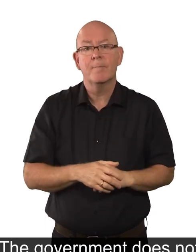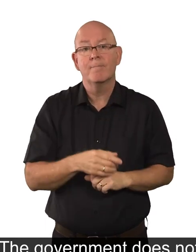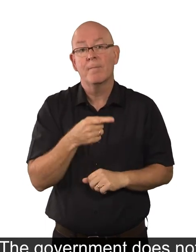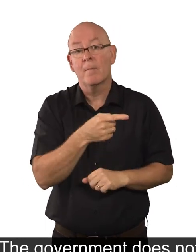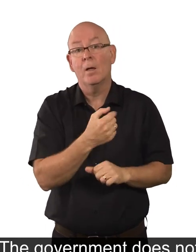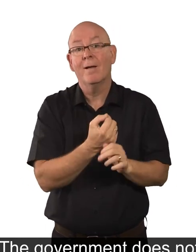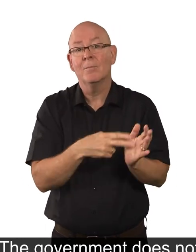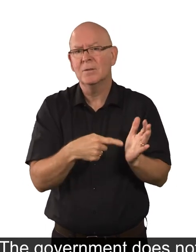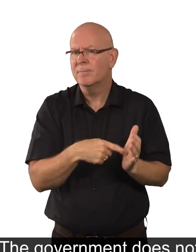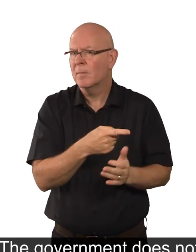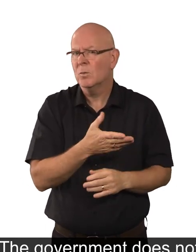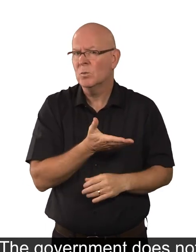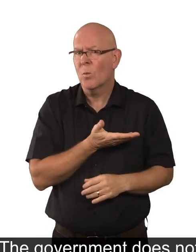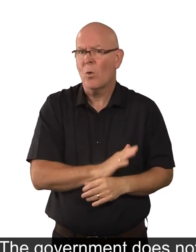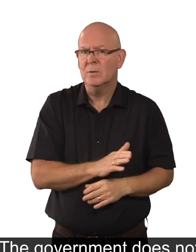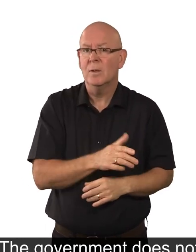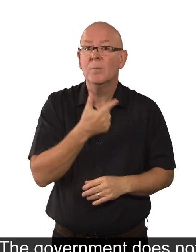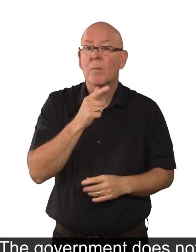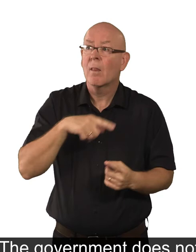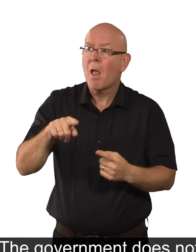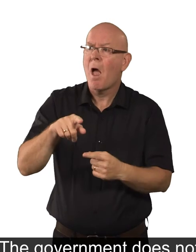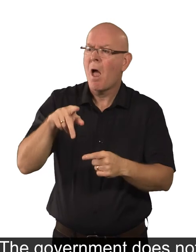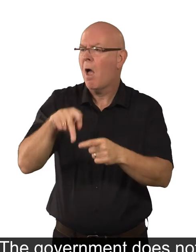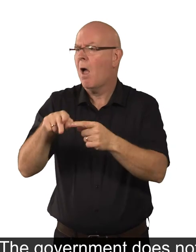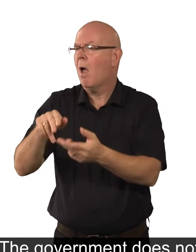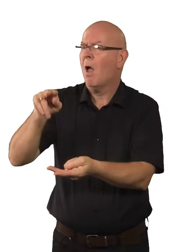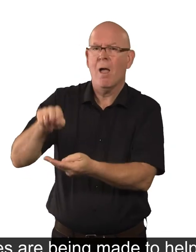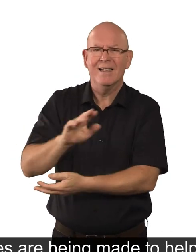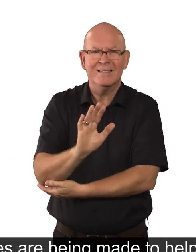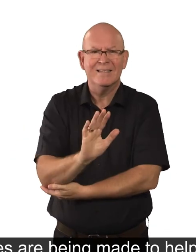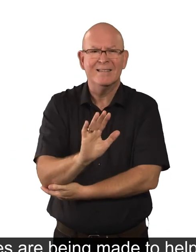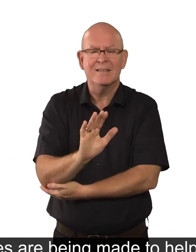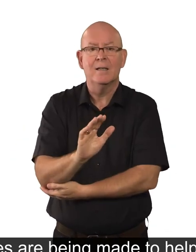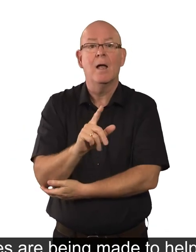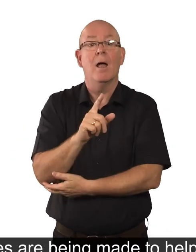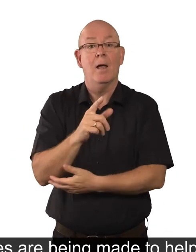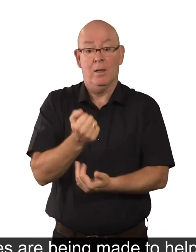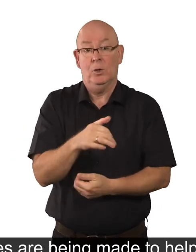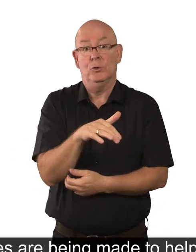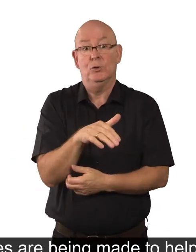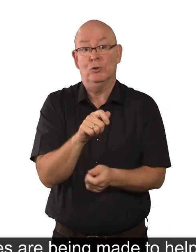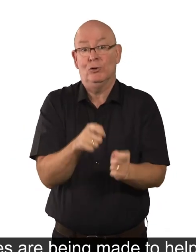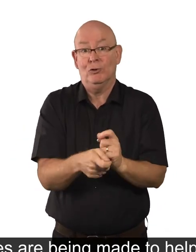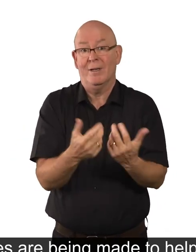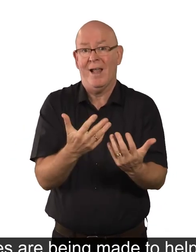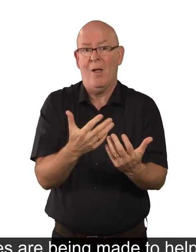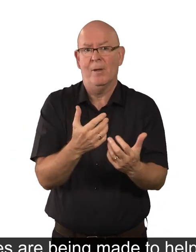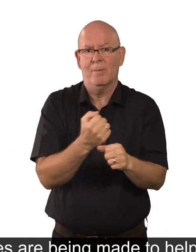The Government does not want people to get less money. The Changes are being made to help people to